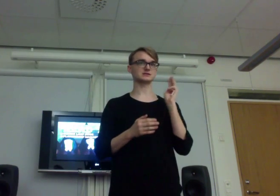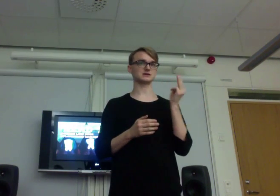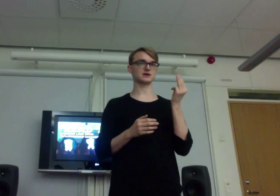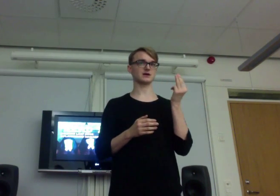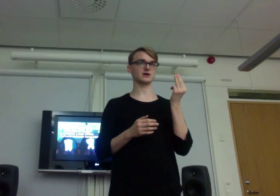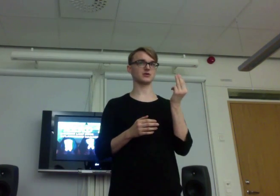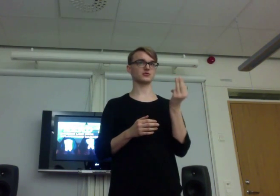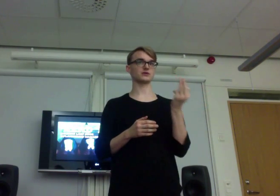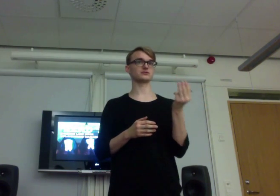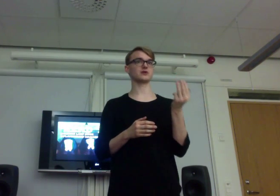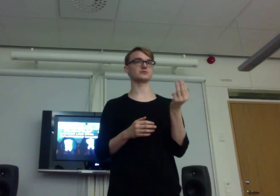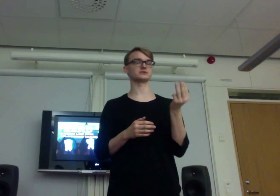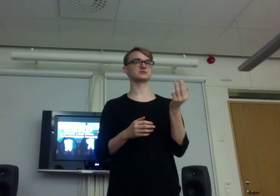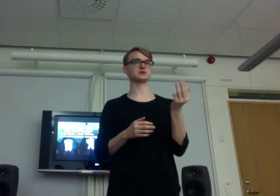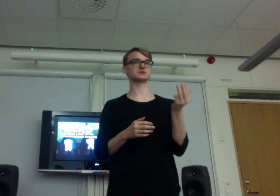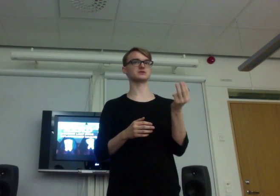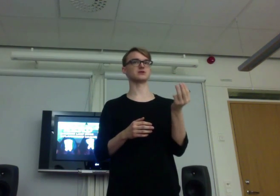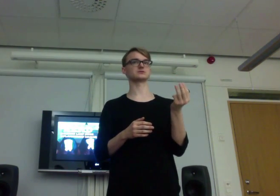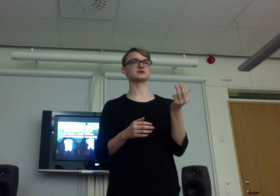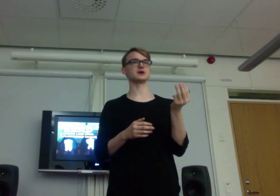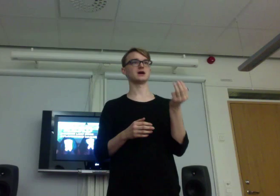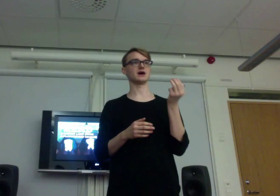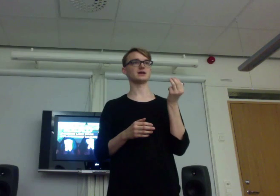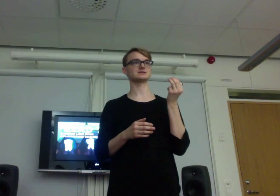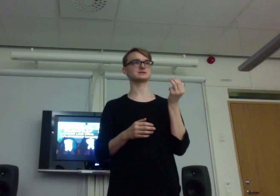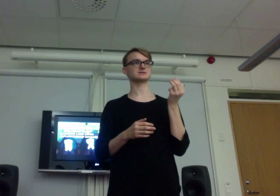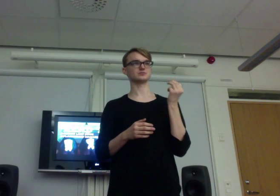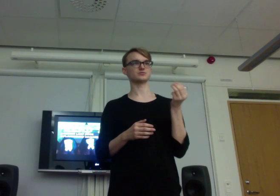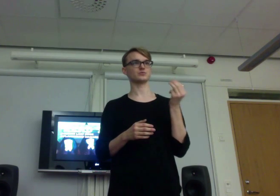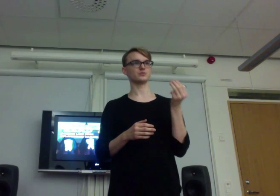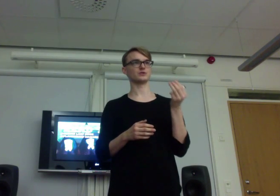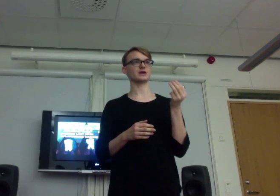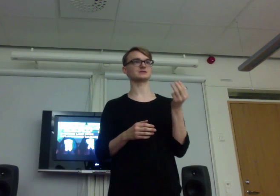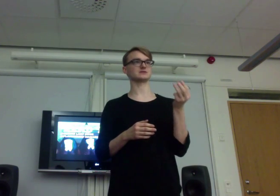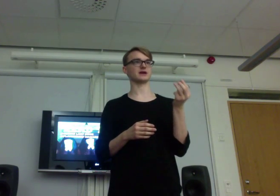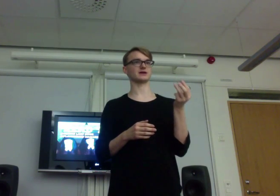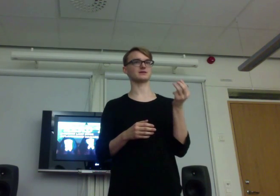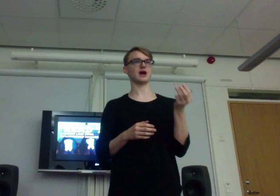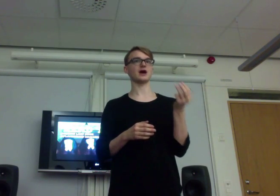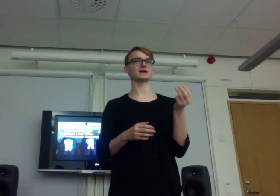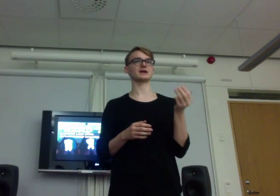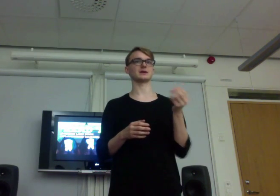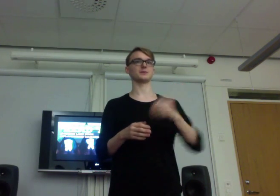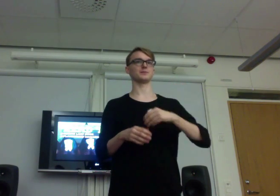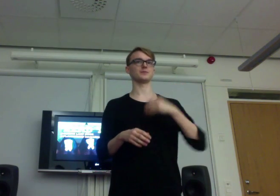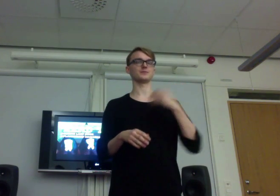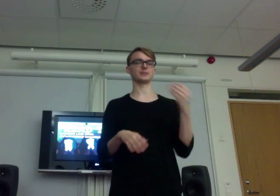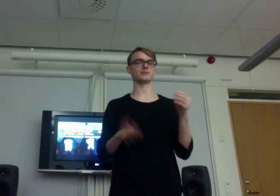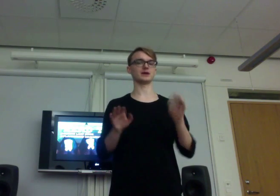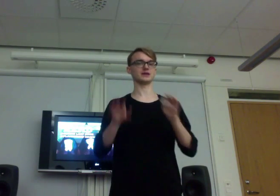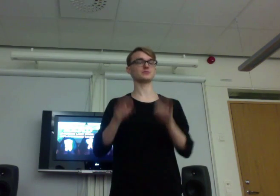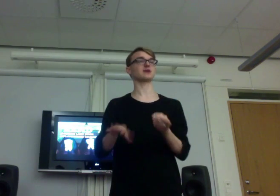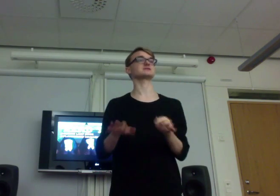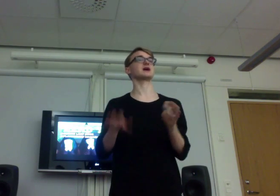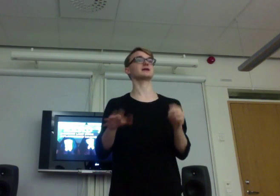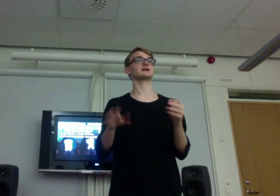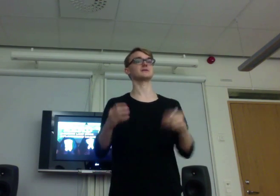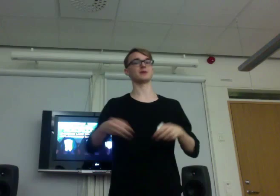It's 300 kroners, Swedish kroners. And that price is highly made